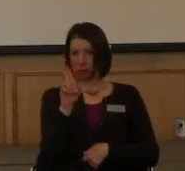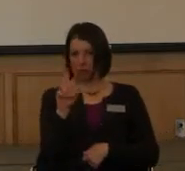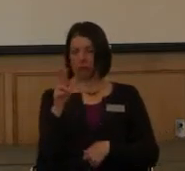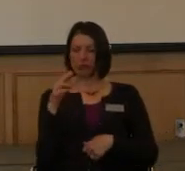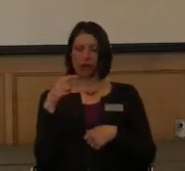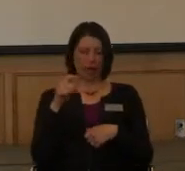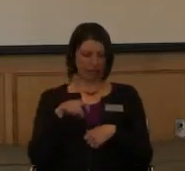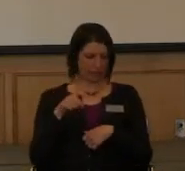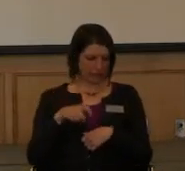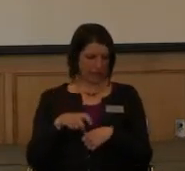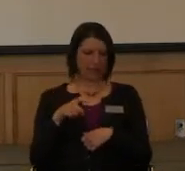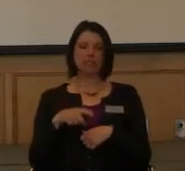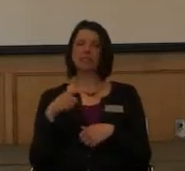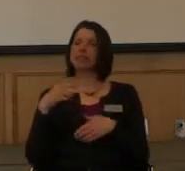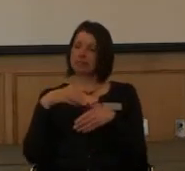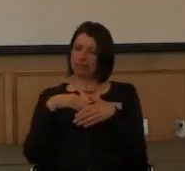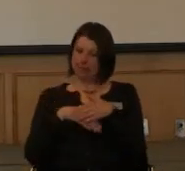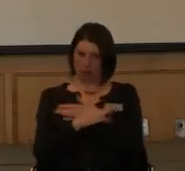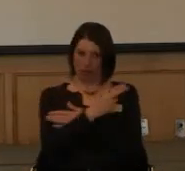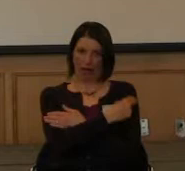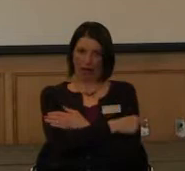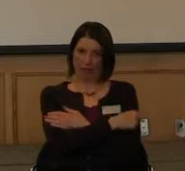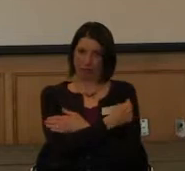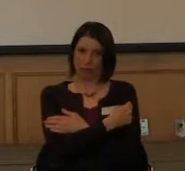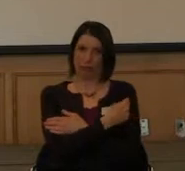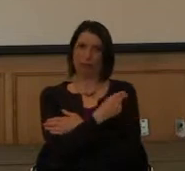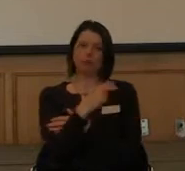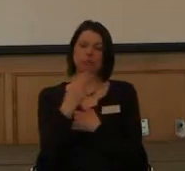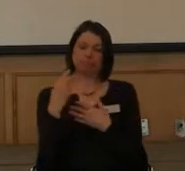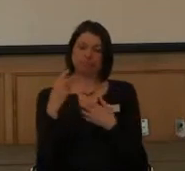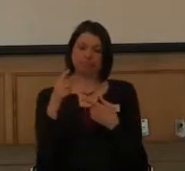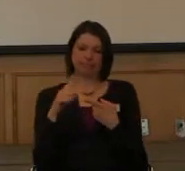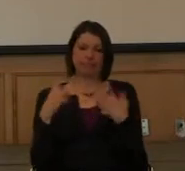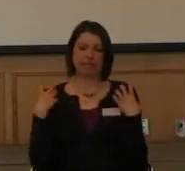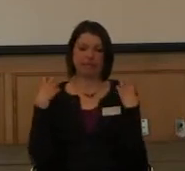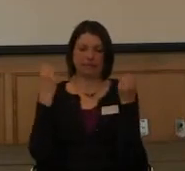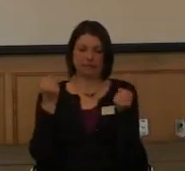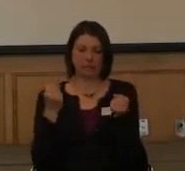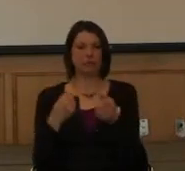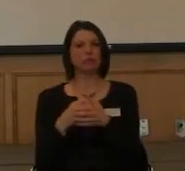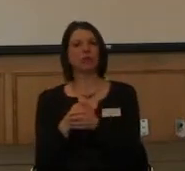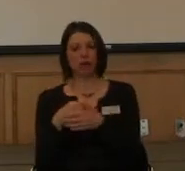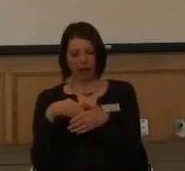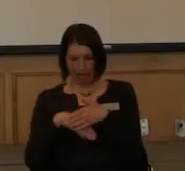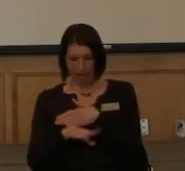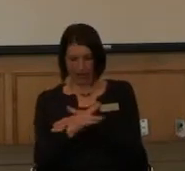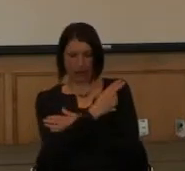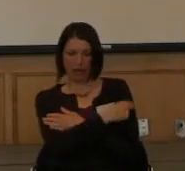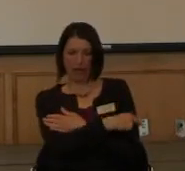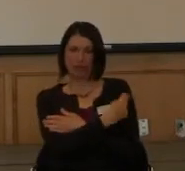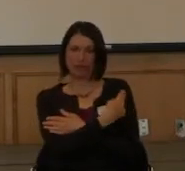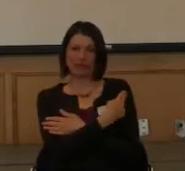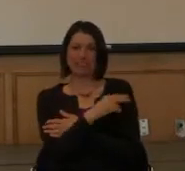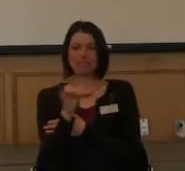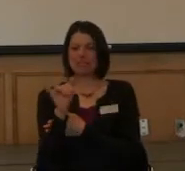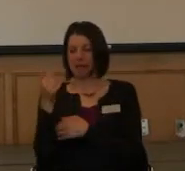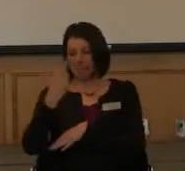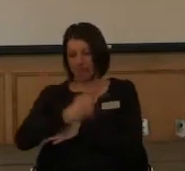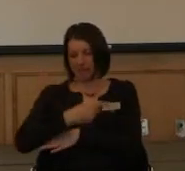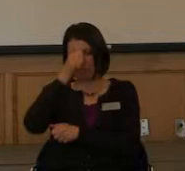on fluids until I could get that bug out of my system. And the day I was admitting myself was actually the day he passed away.